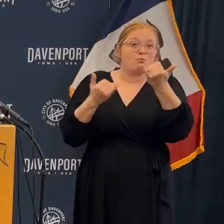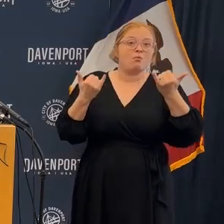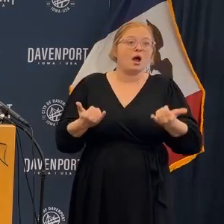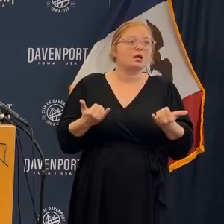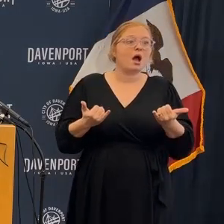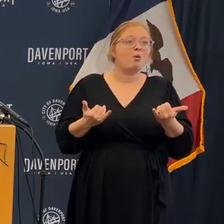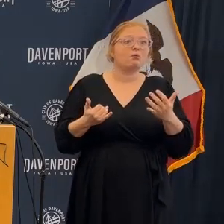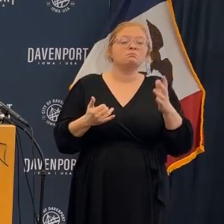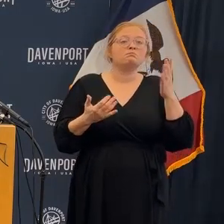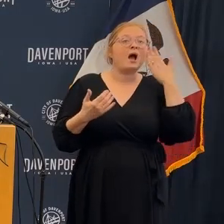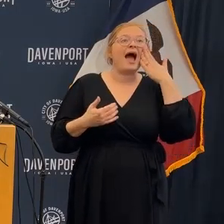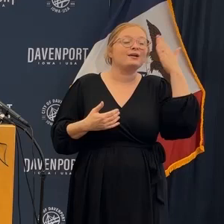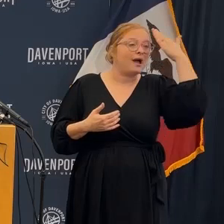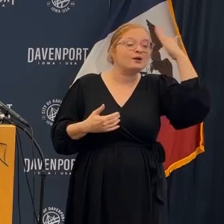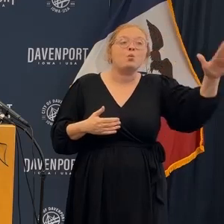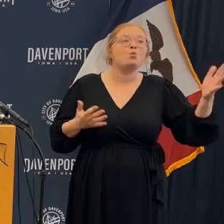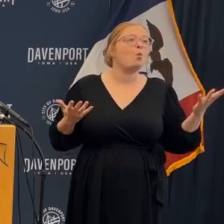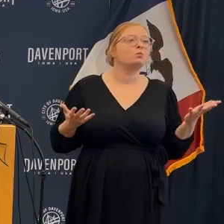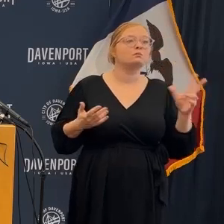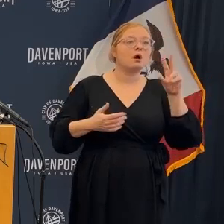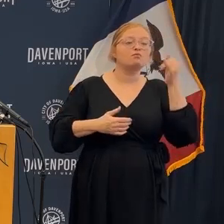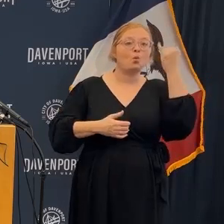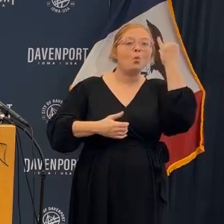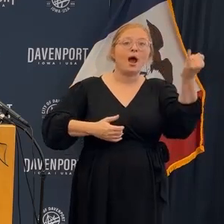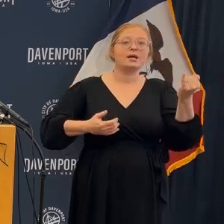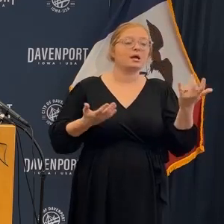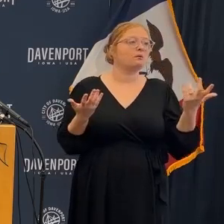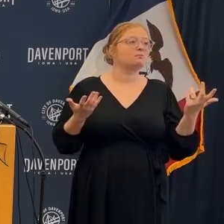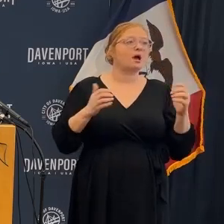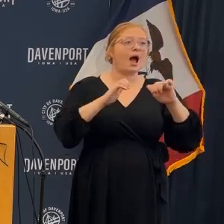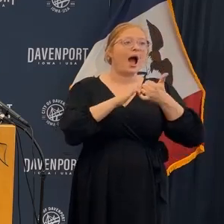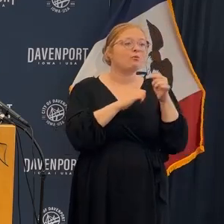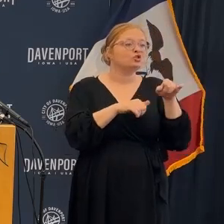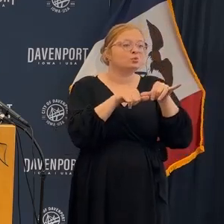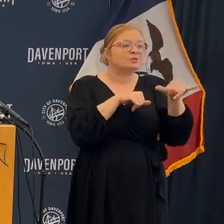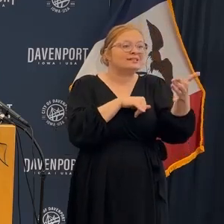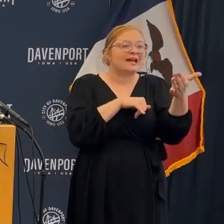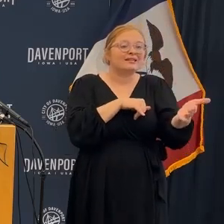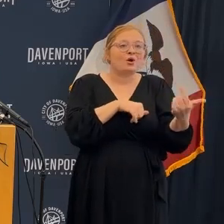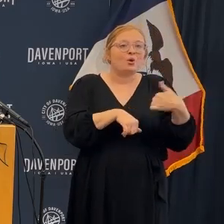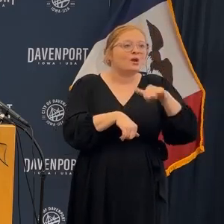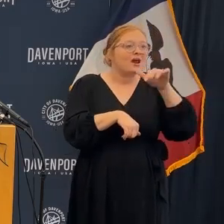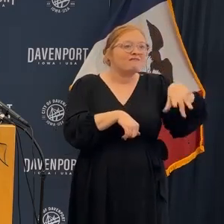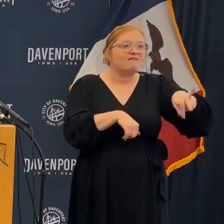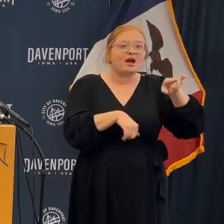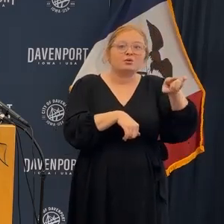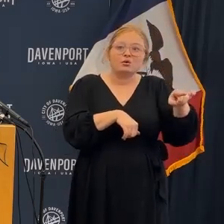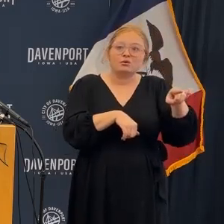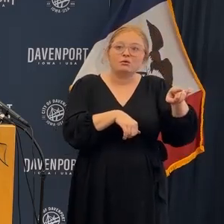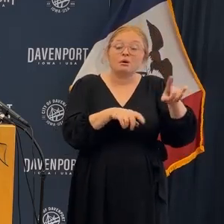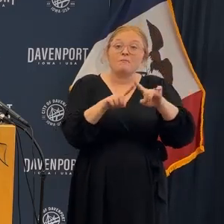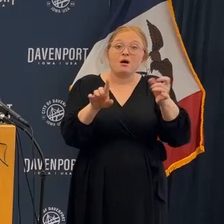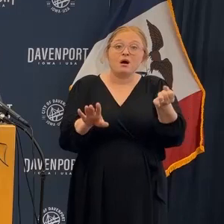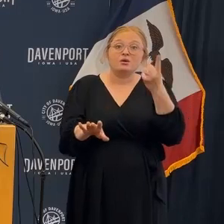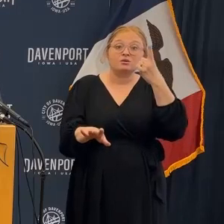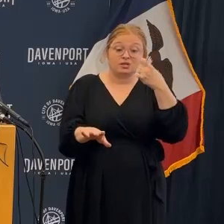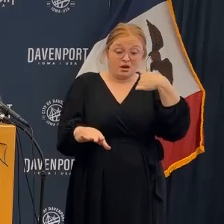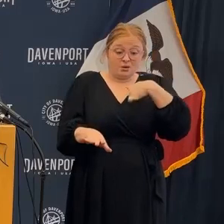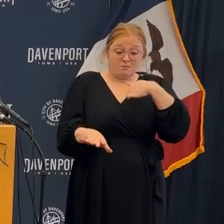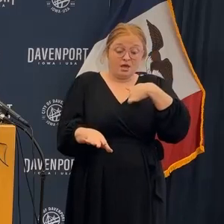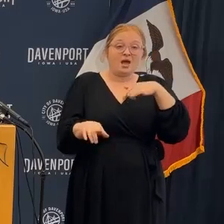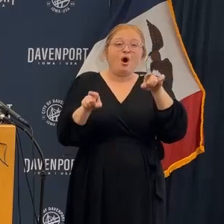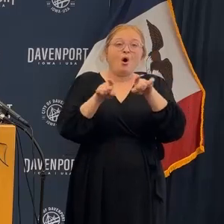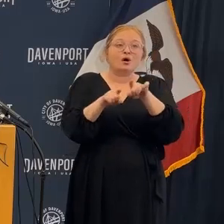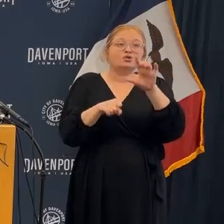with you. I do not know. We do not know, but understand, please, that I and the